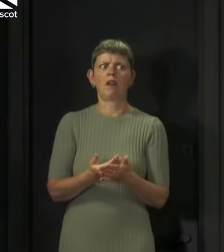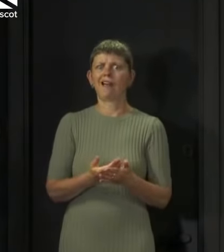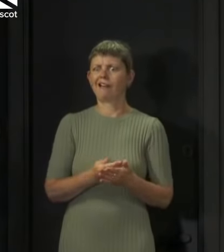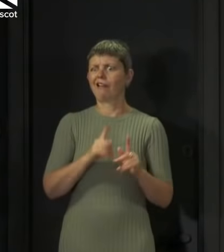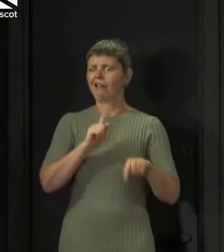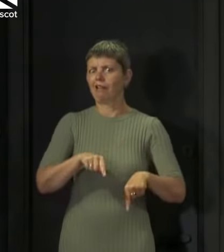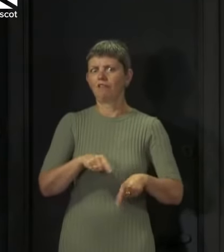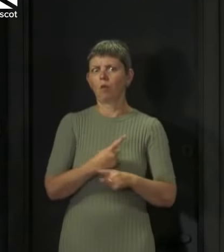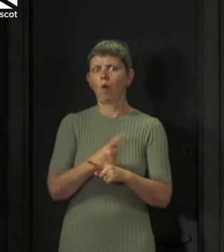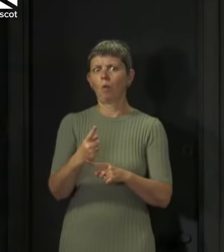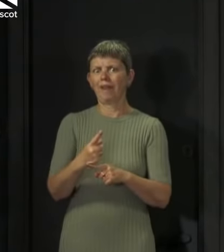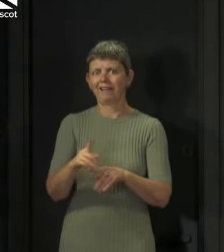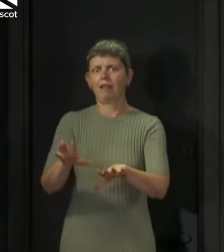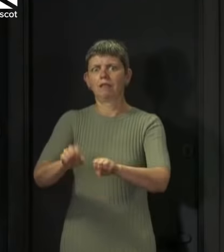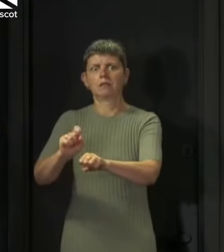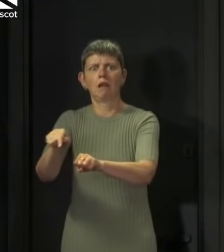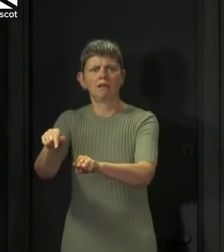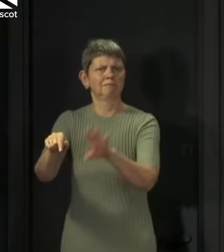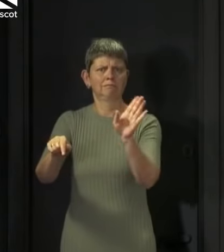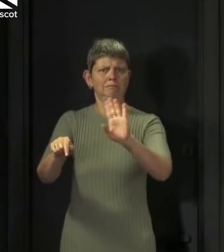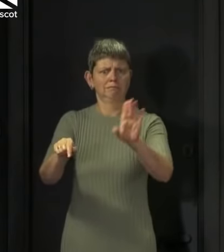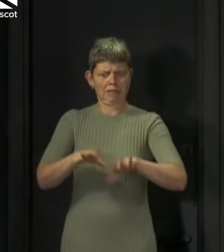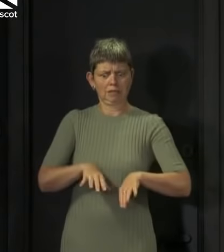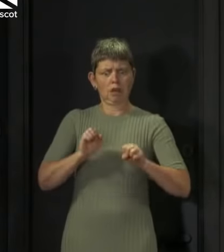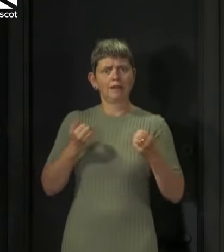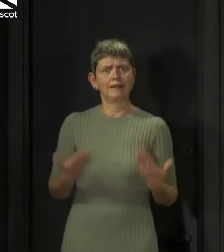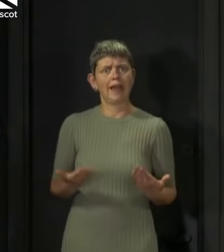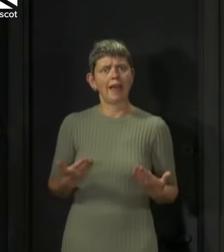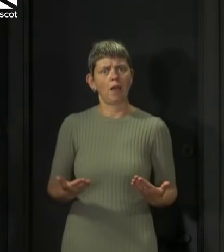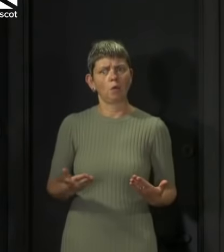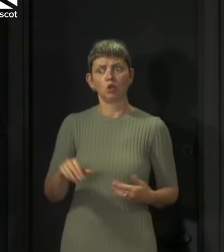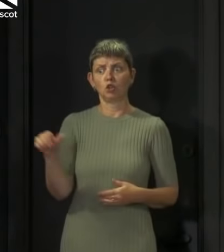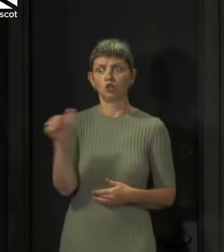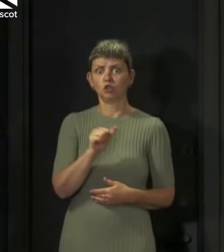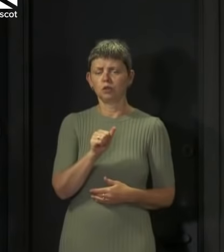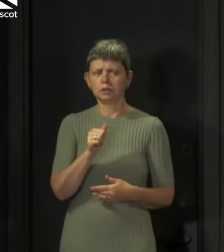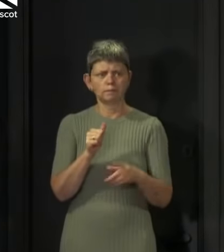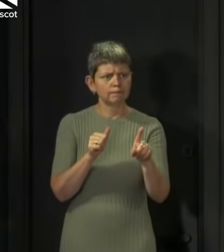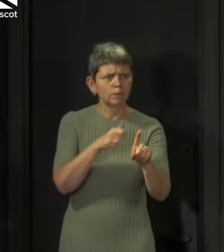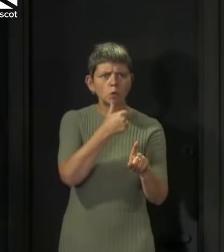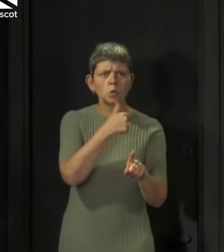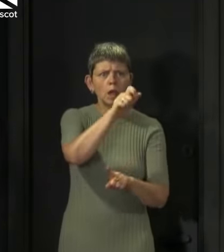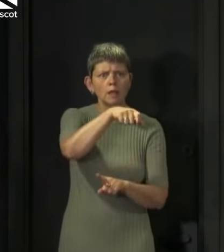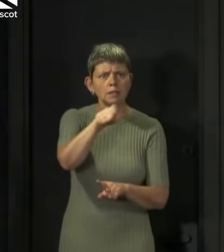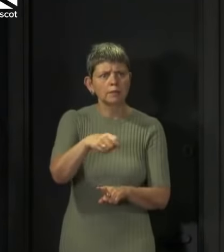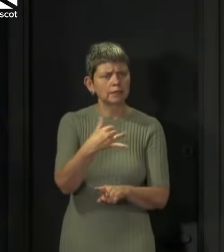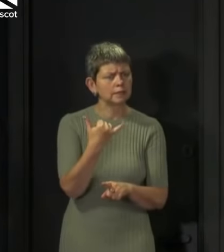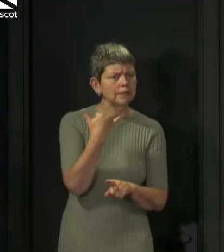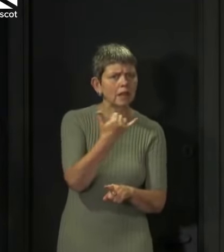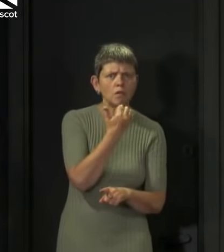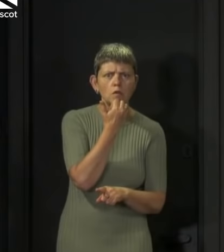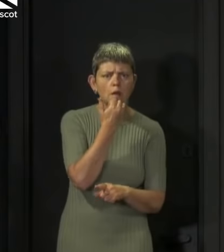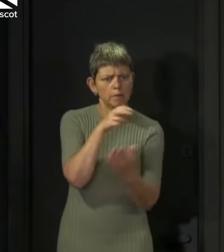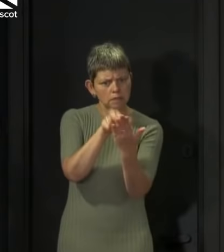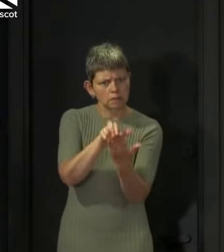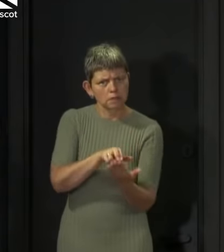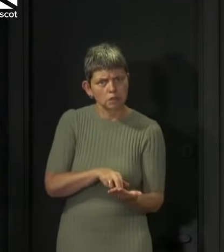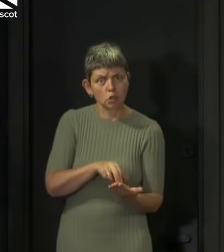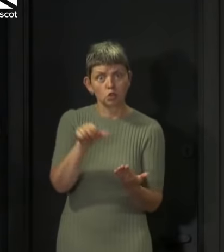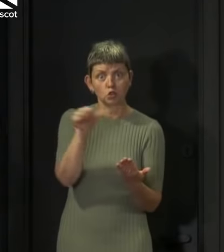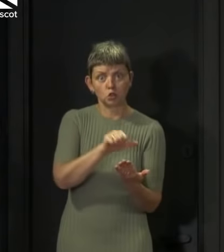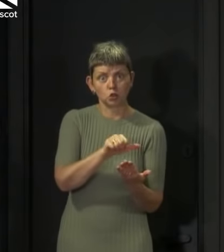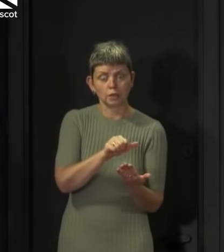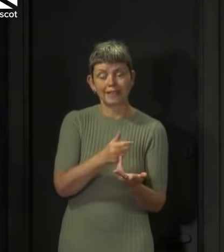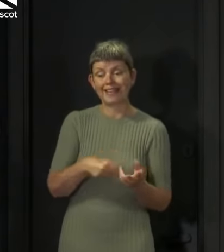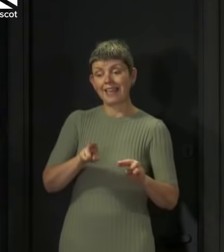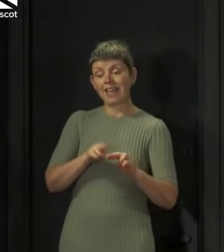complying now. Premises should be collecting and keeping contact details wherever possible. People should be asked to pre